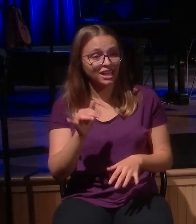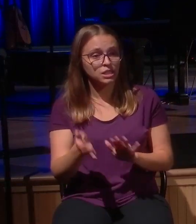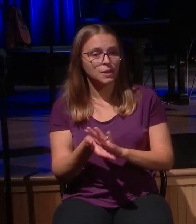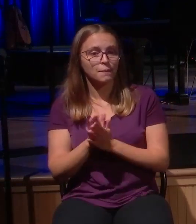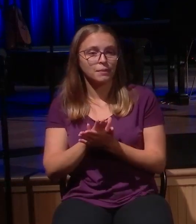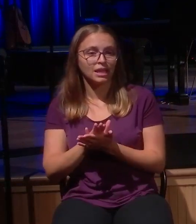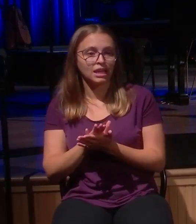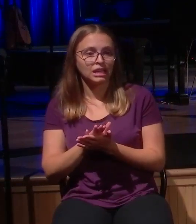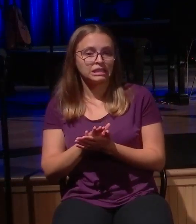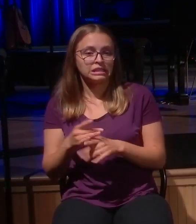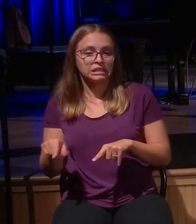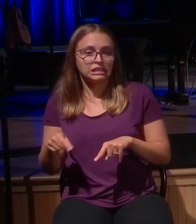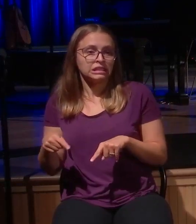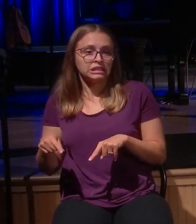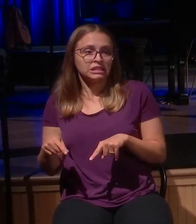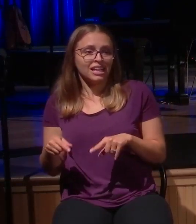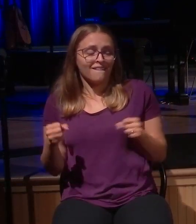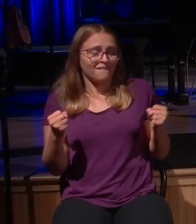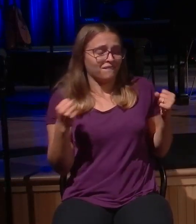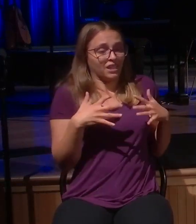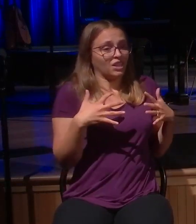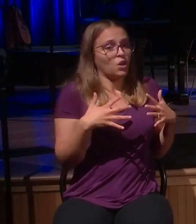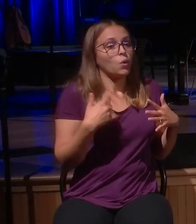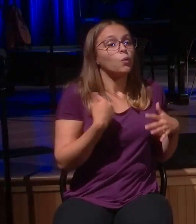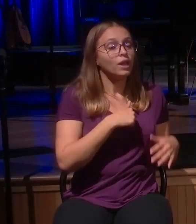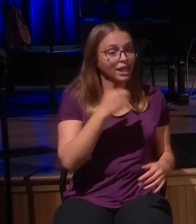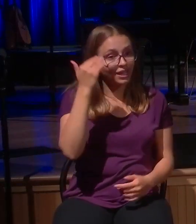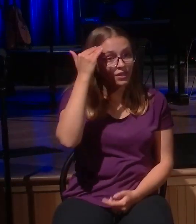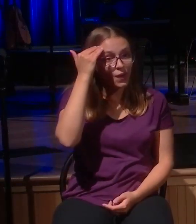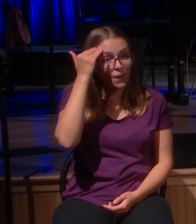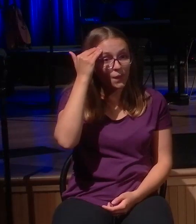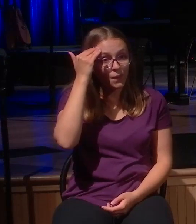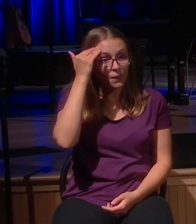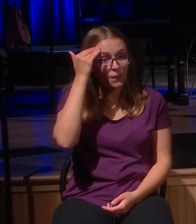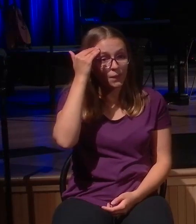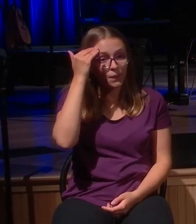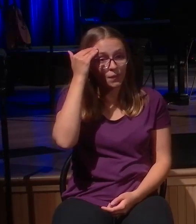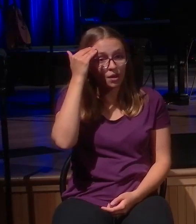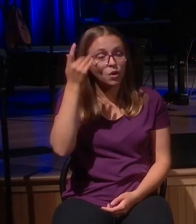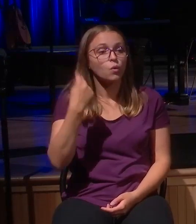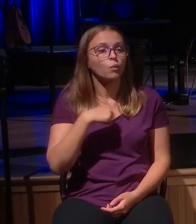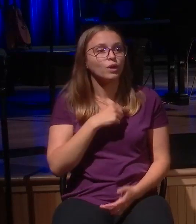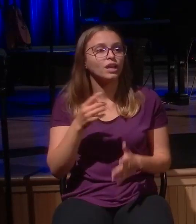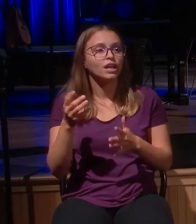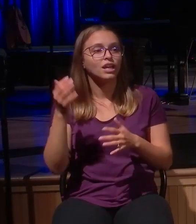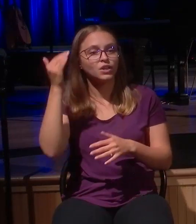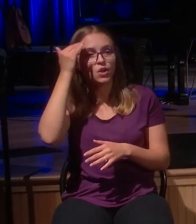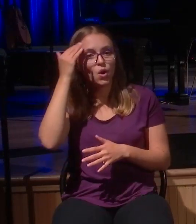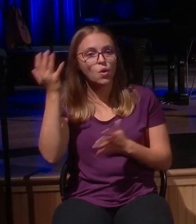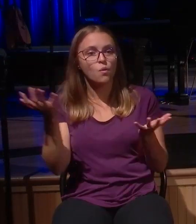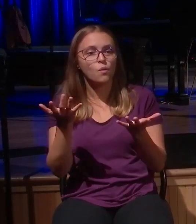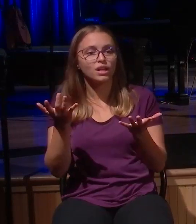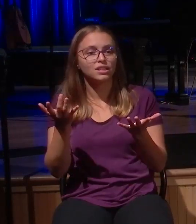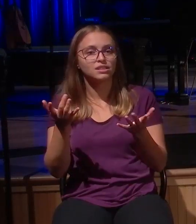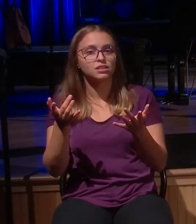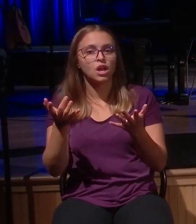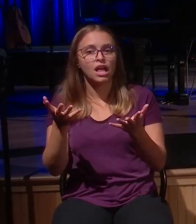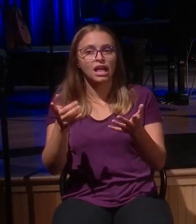panic and fear. We know all of those things, and we know what it's like to try to control and fix and manipulate the situation to try to get them to come